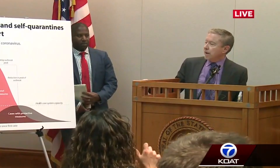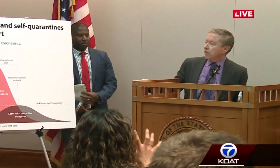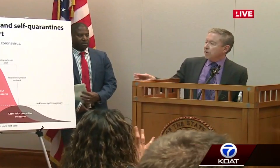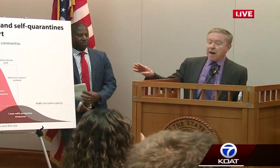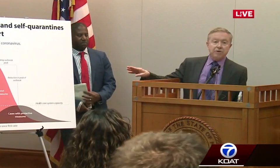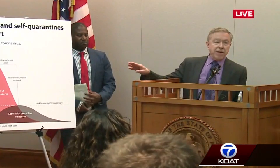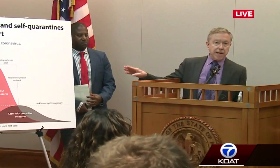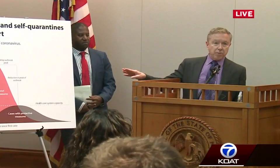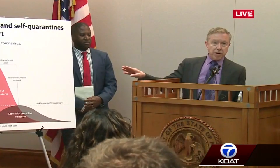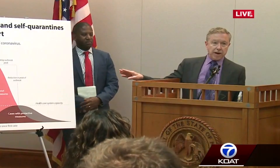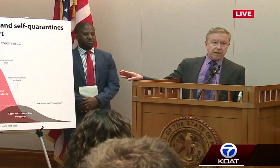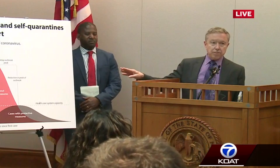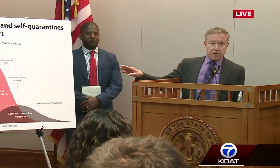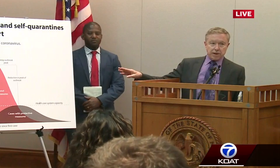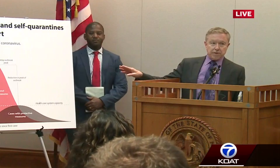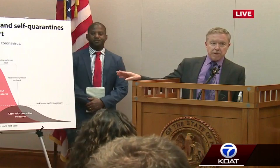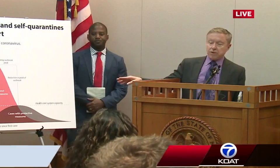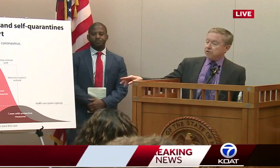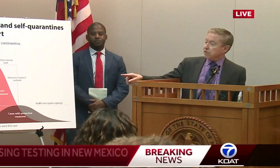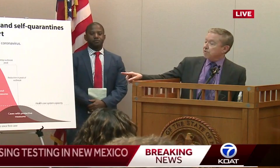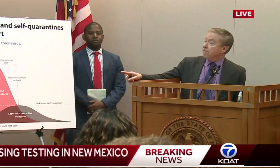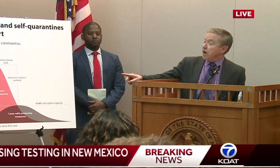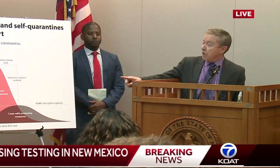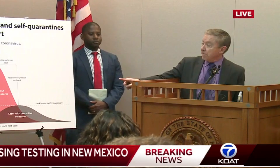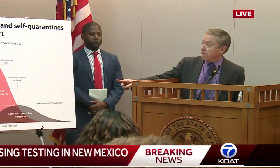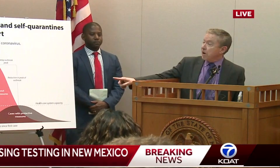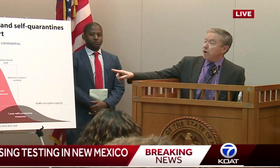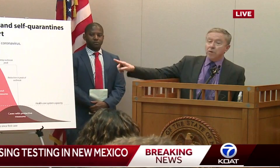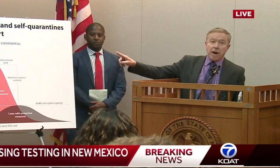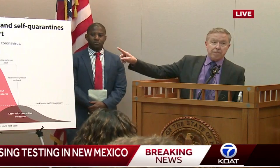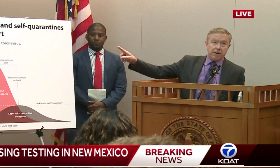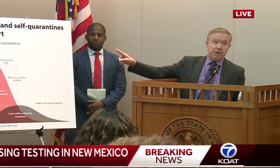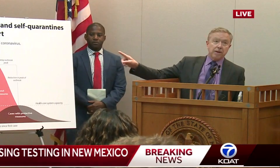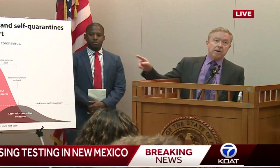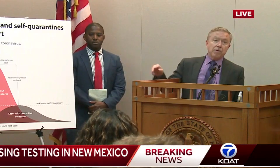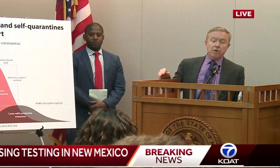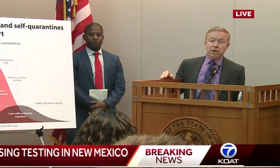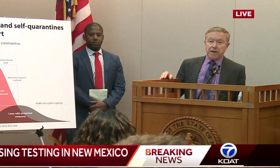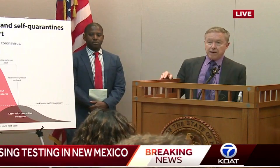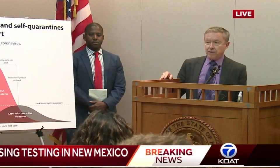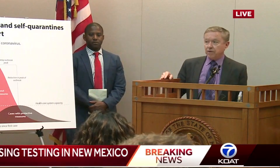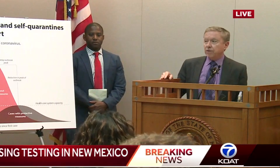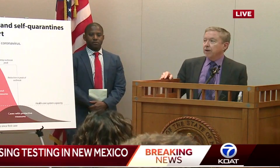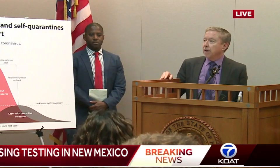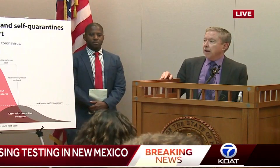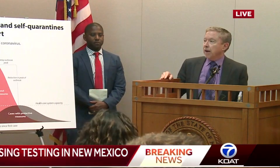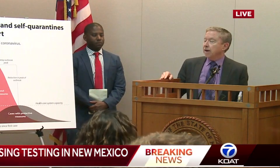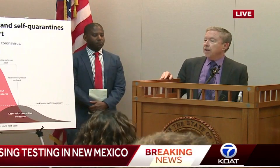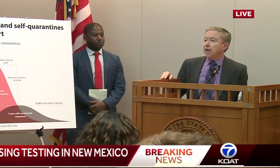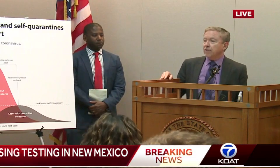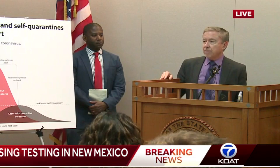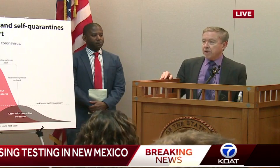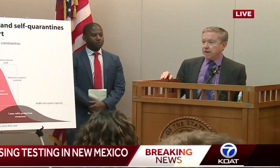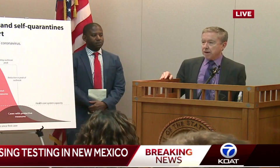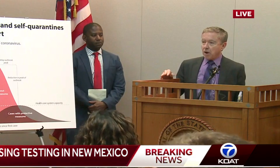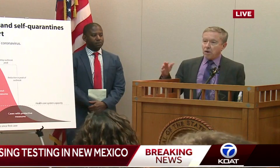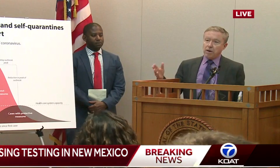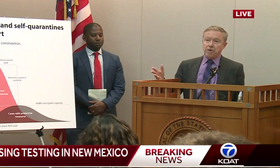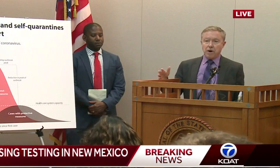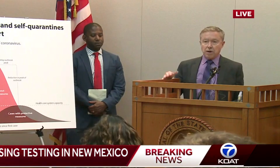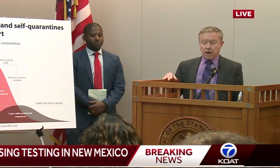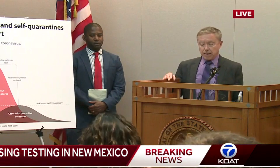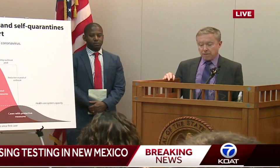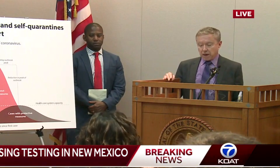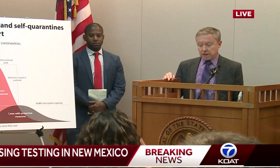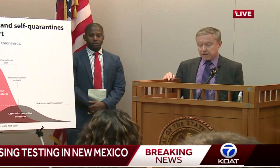is without taking protective measures, there's a very, very rapid growth in cases. And that is something that